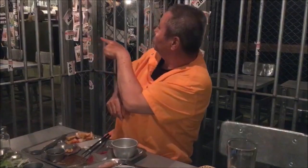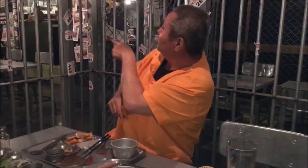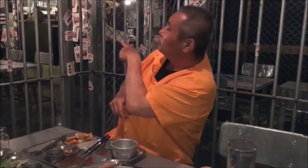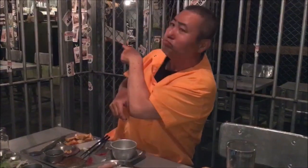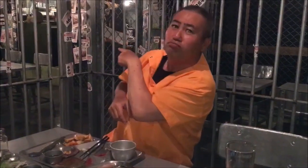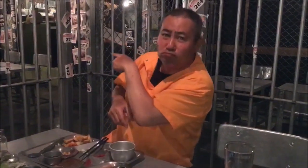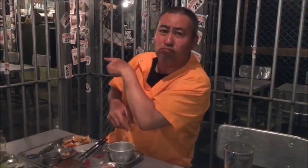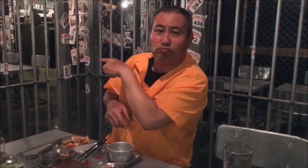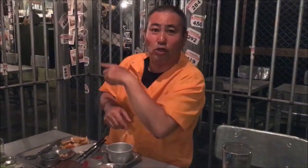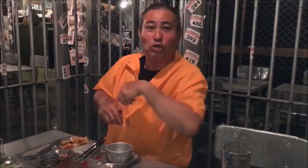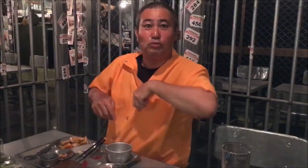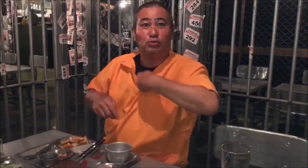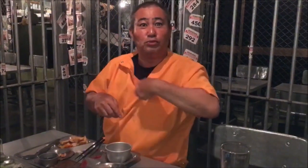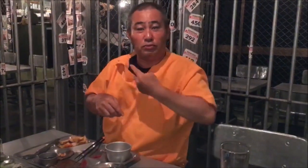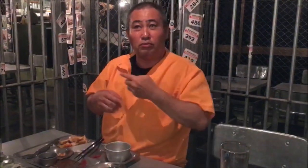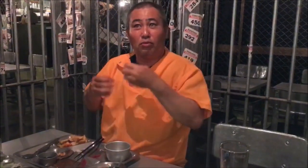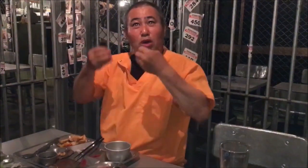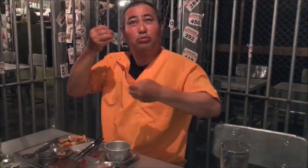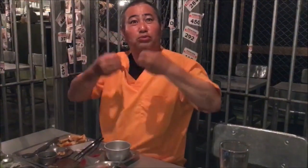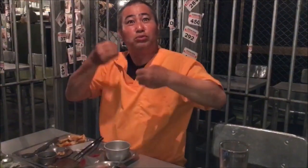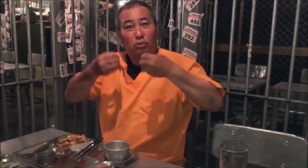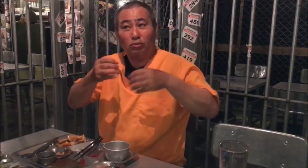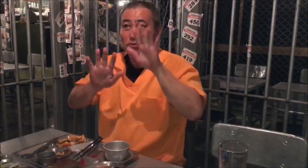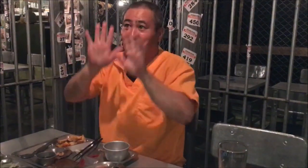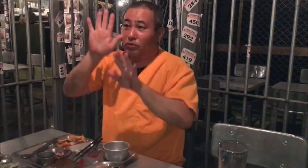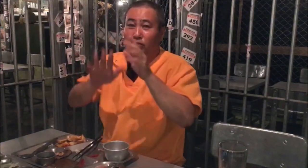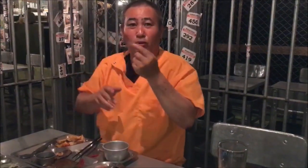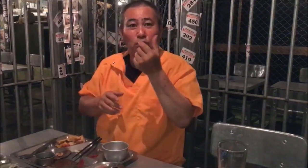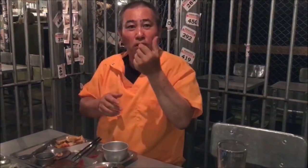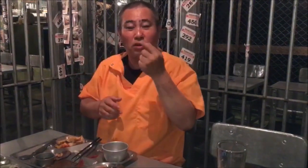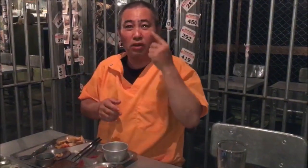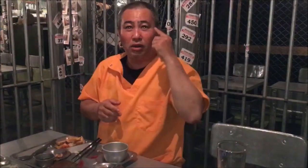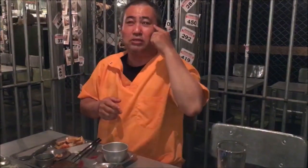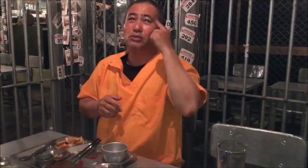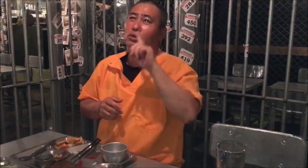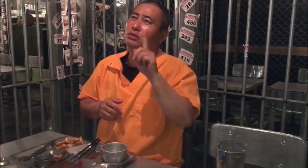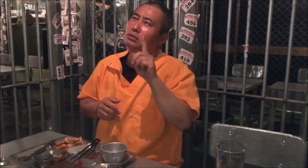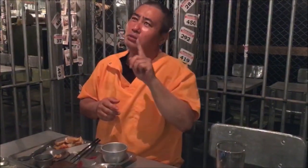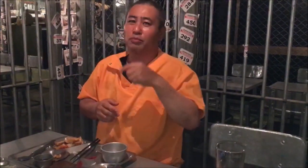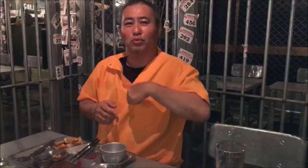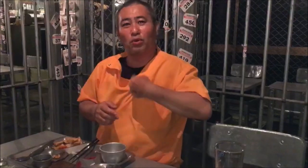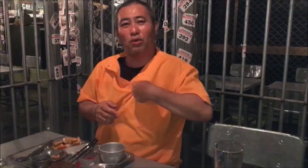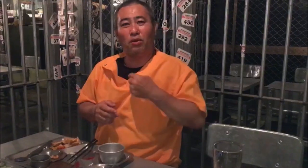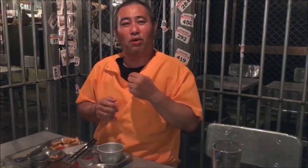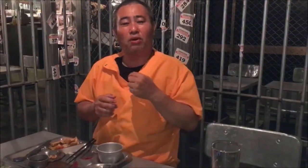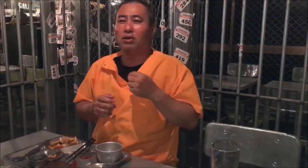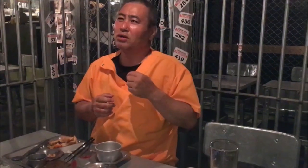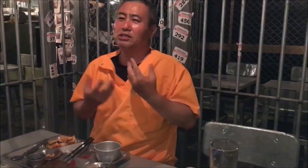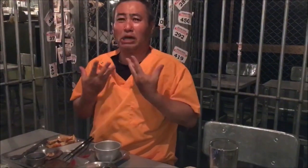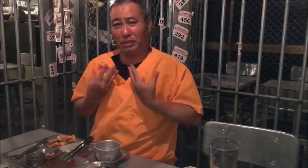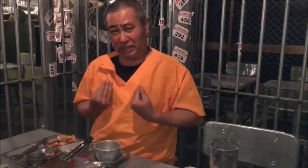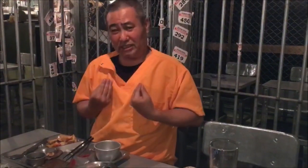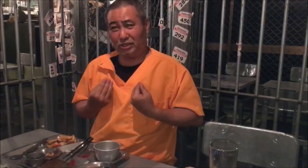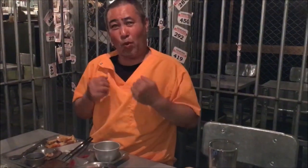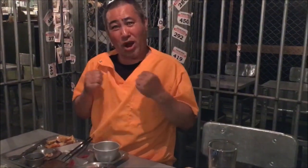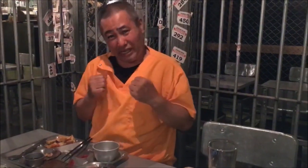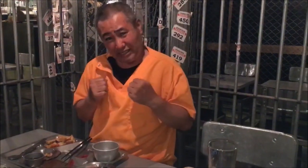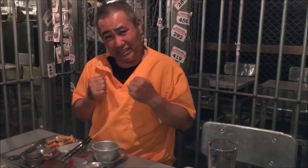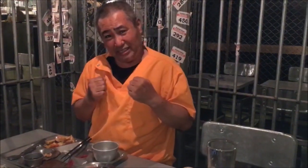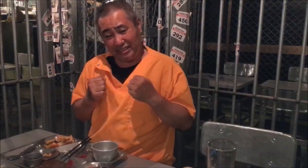the one who When the road was long and weary, you gave me a few good miles. What do I care? If